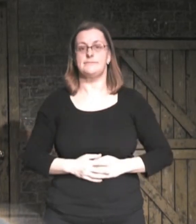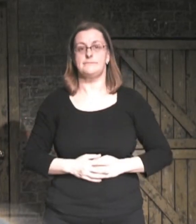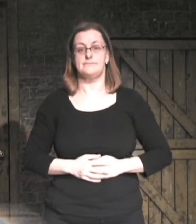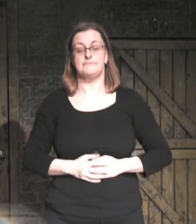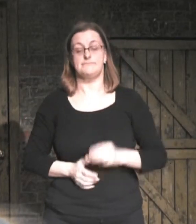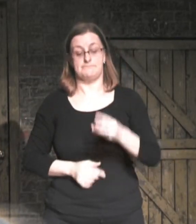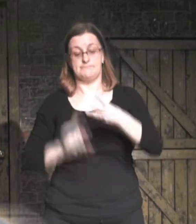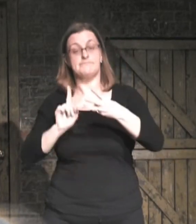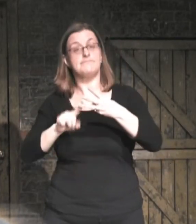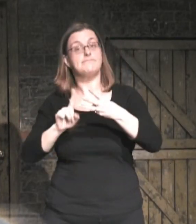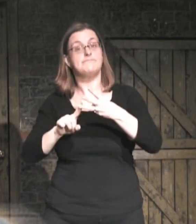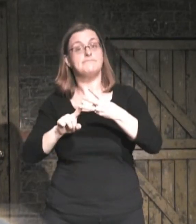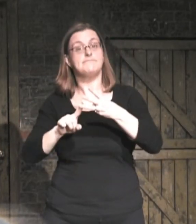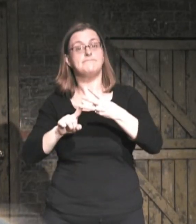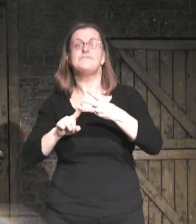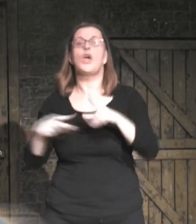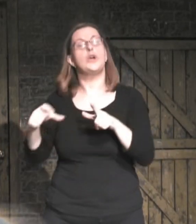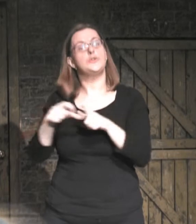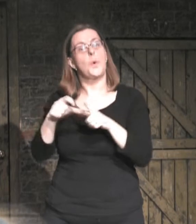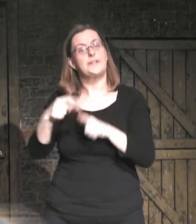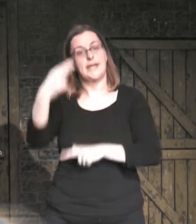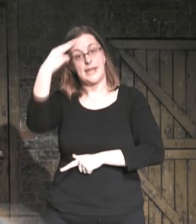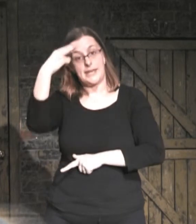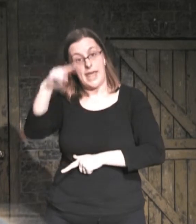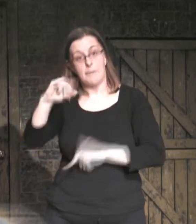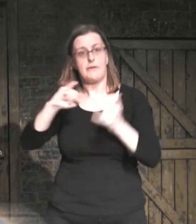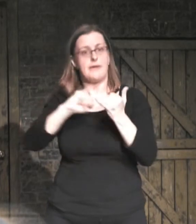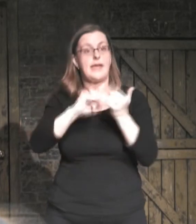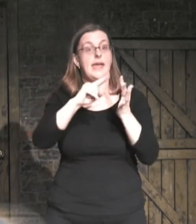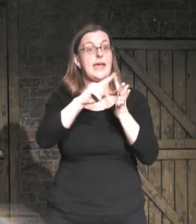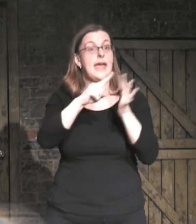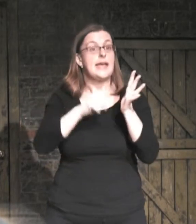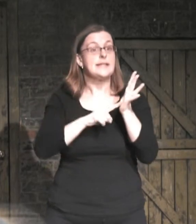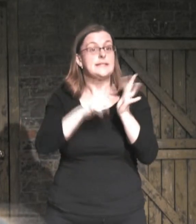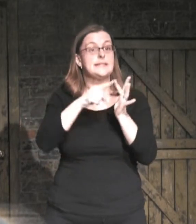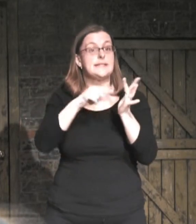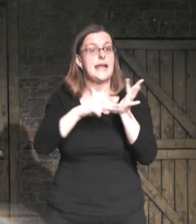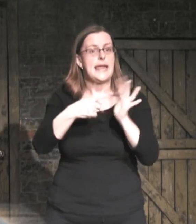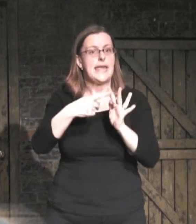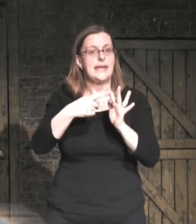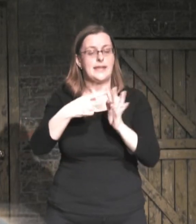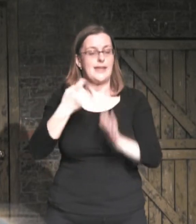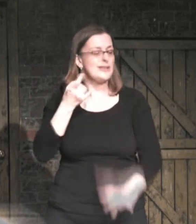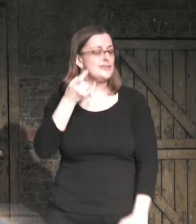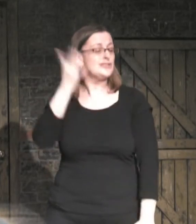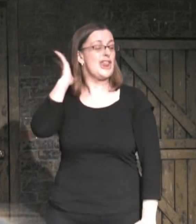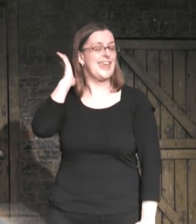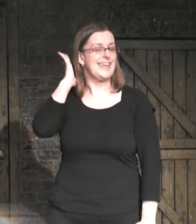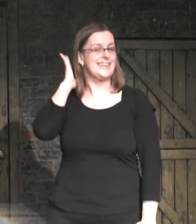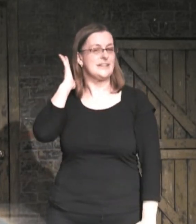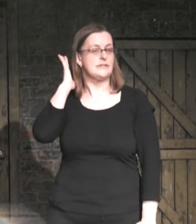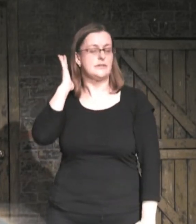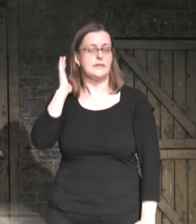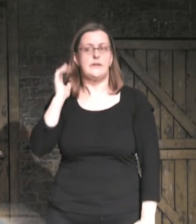And his second daughter Celine who loves clothes,